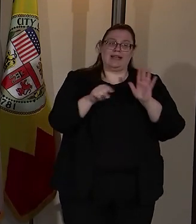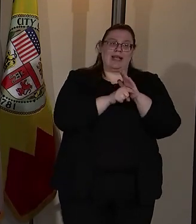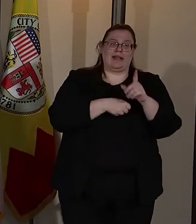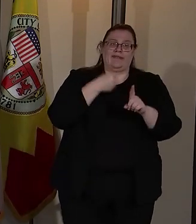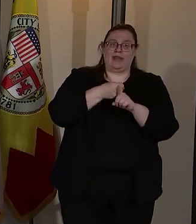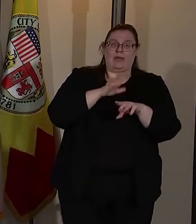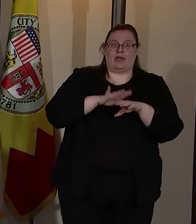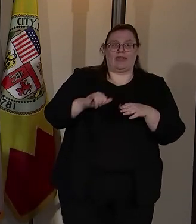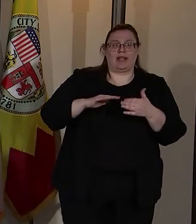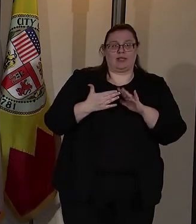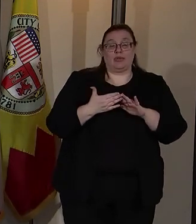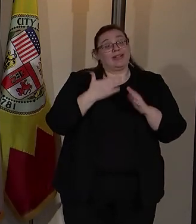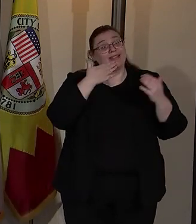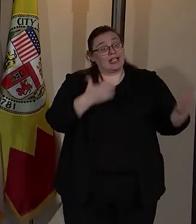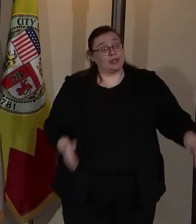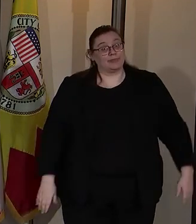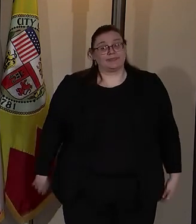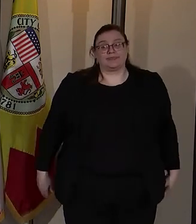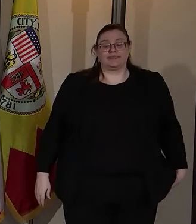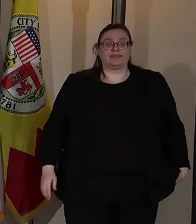community. Thank you.